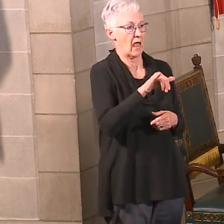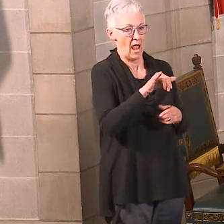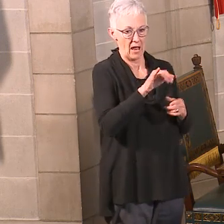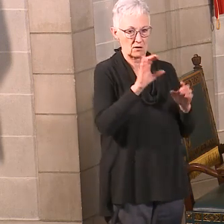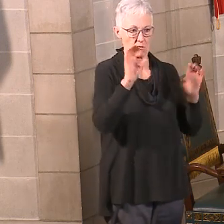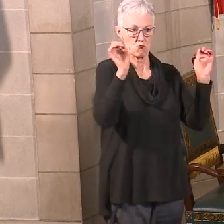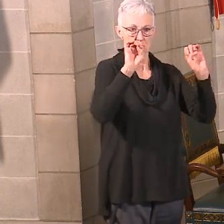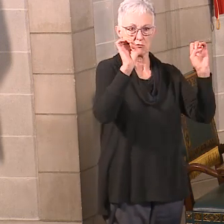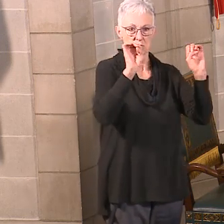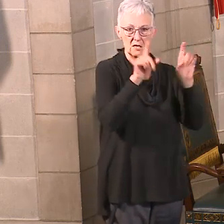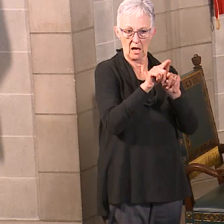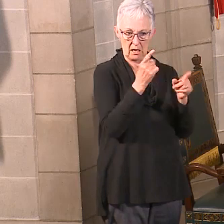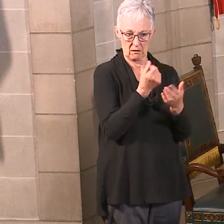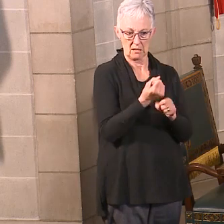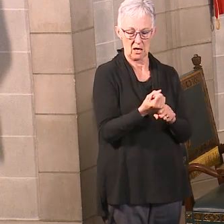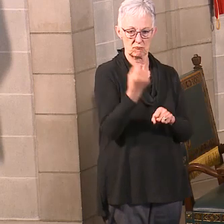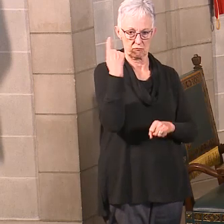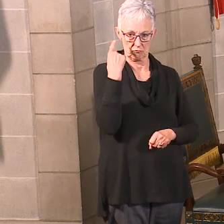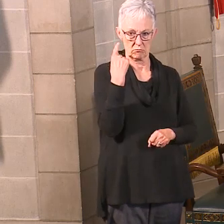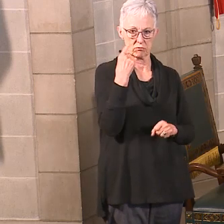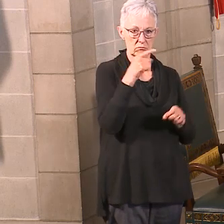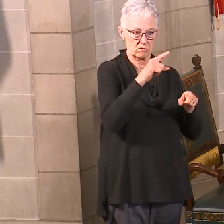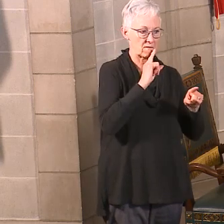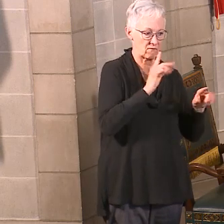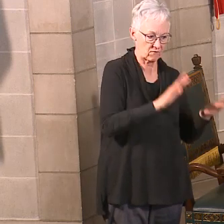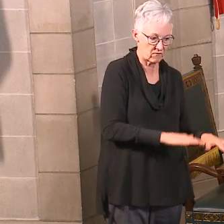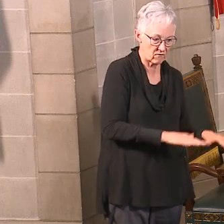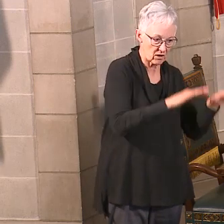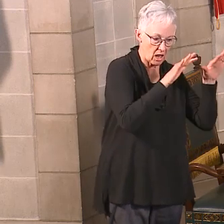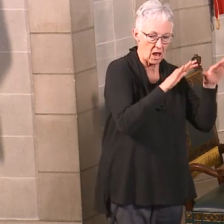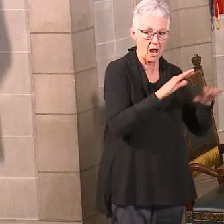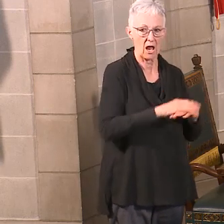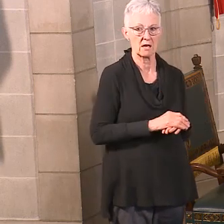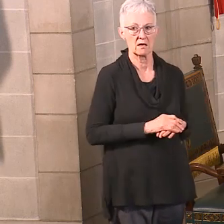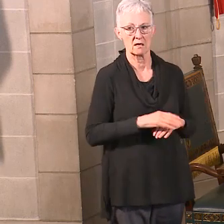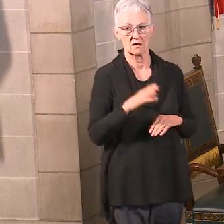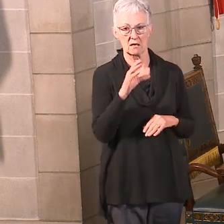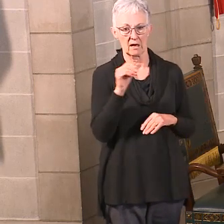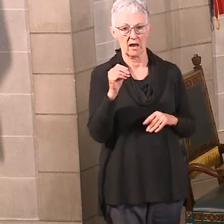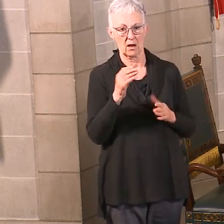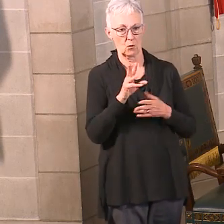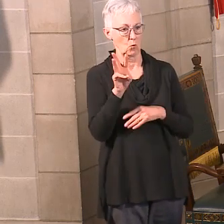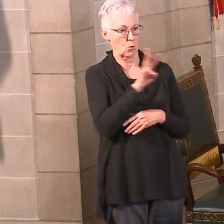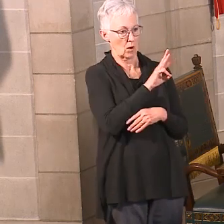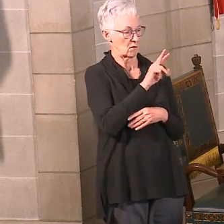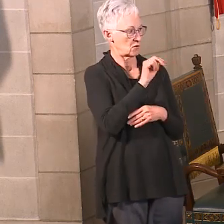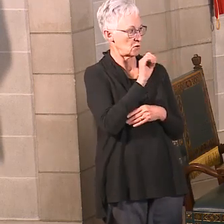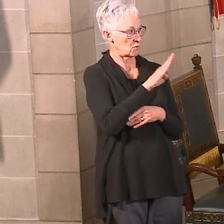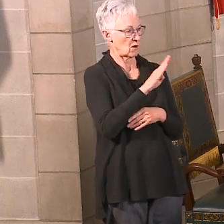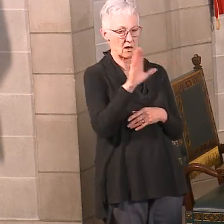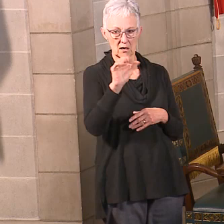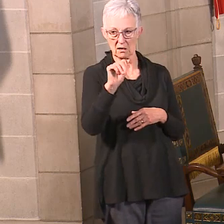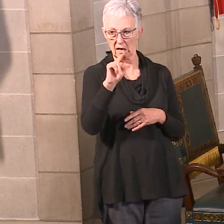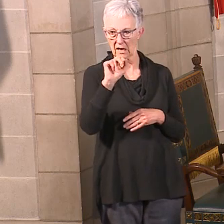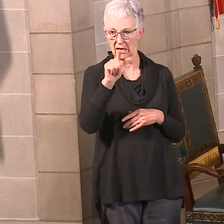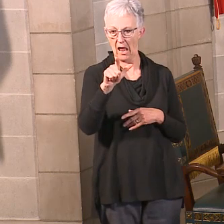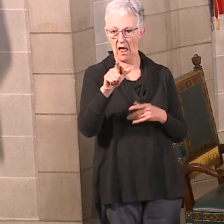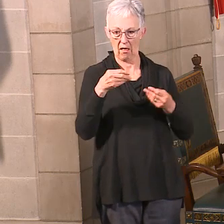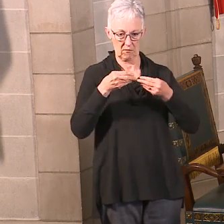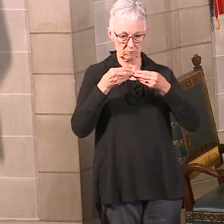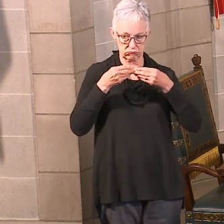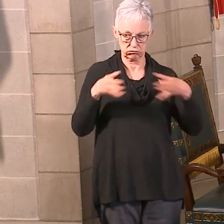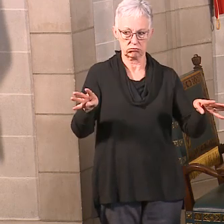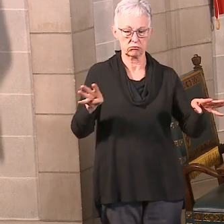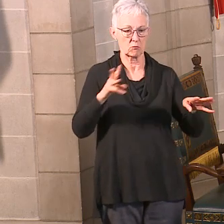demands. What happened out in western Nebraska with the canal collapse, with what's going, what's already going on in the ag economy and now